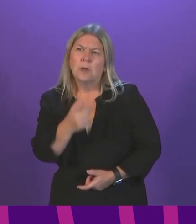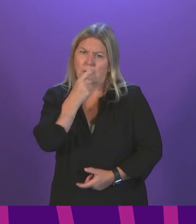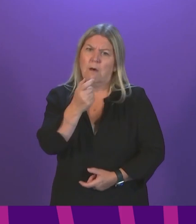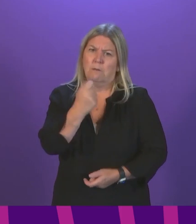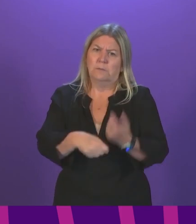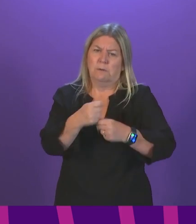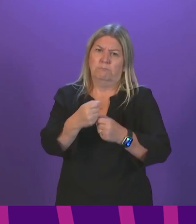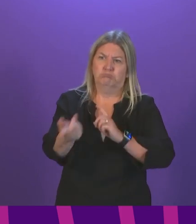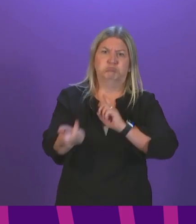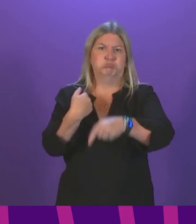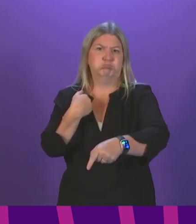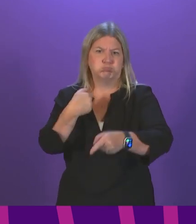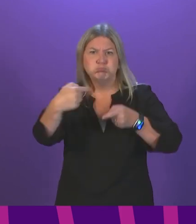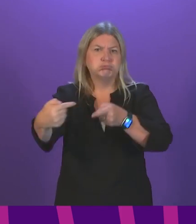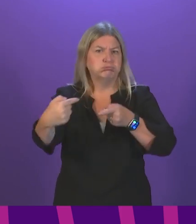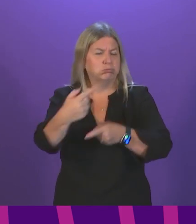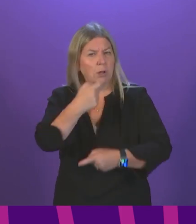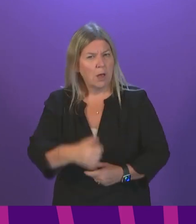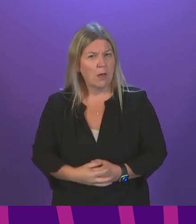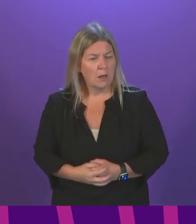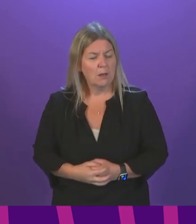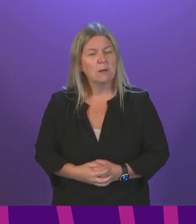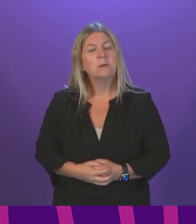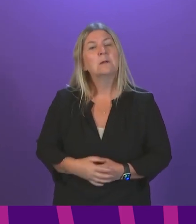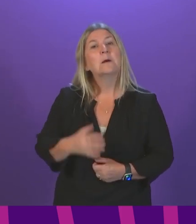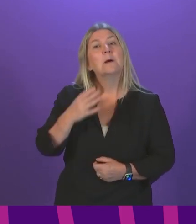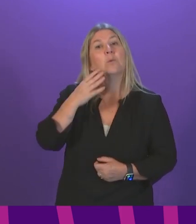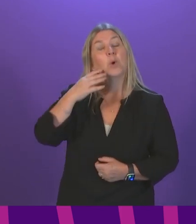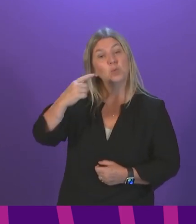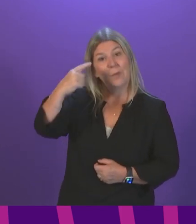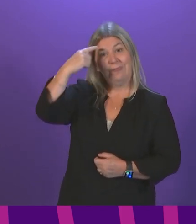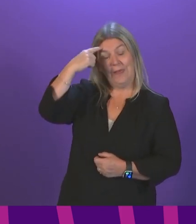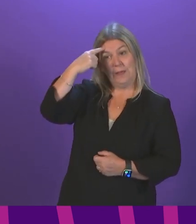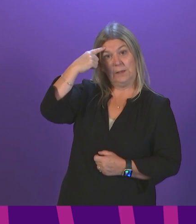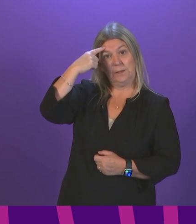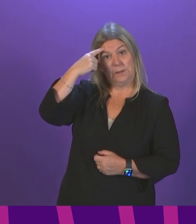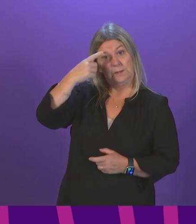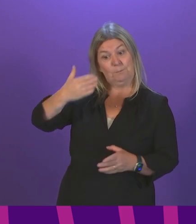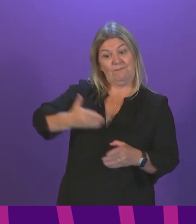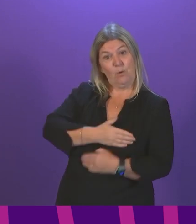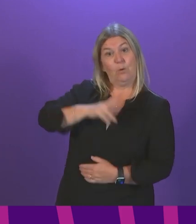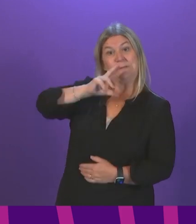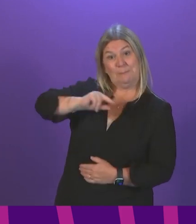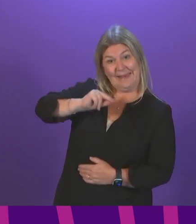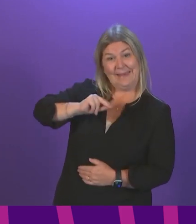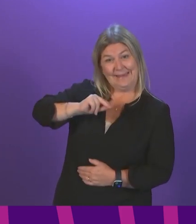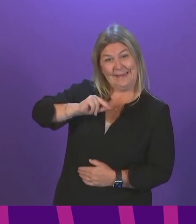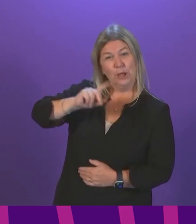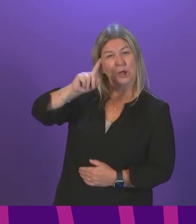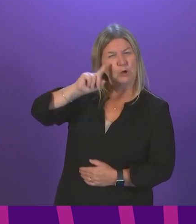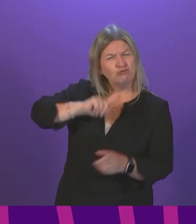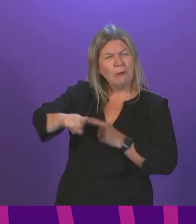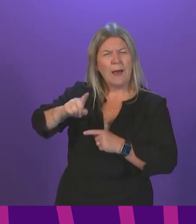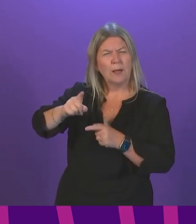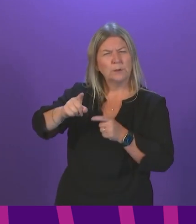others. When we think before we speak, encourage discussion, try to walk in another's shoes, we become human